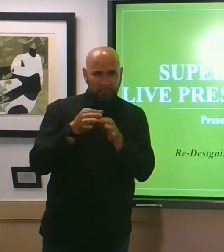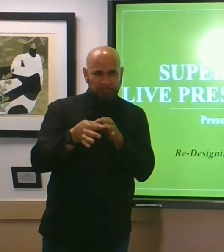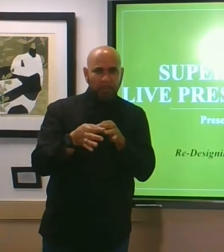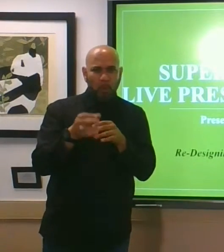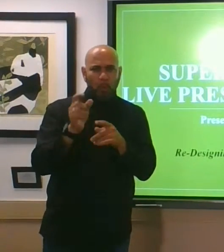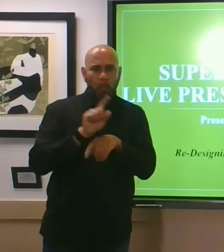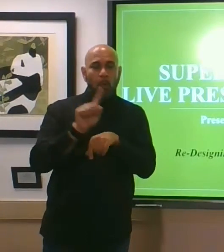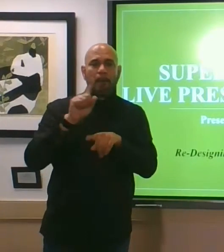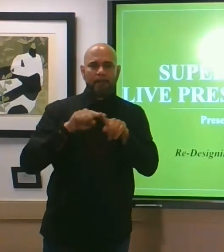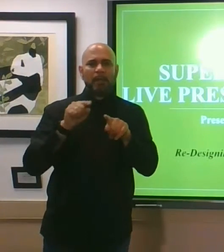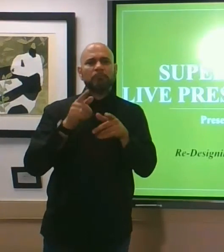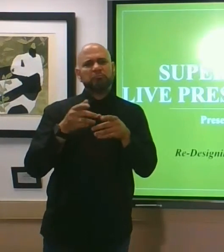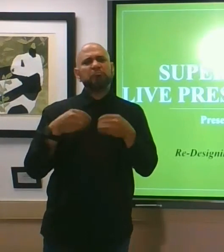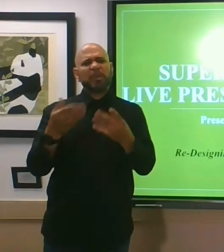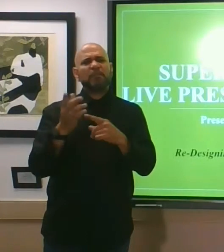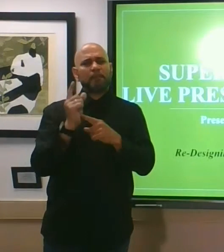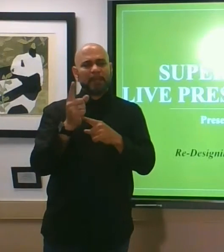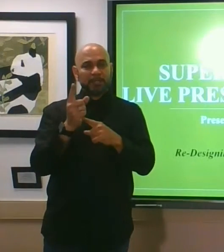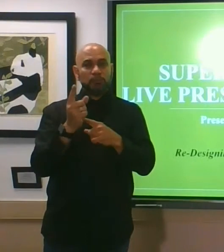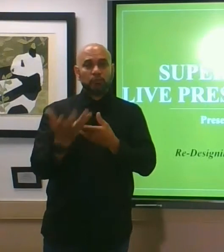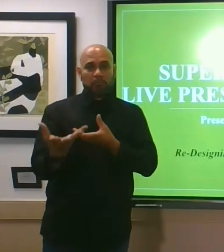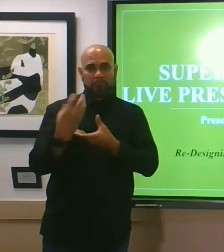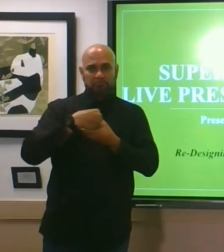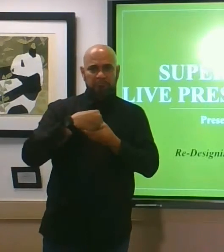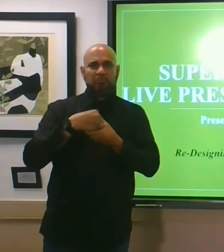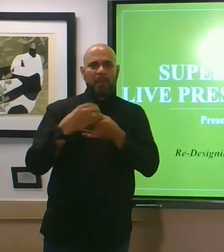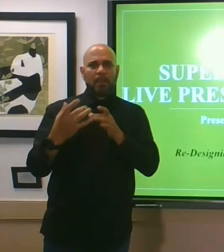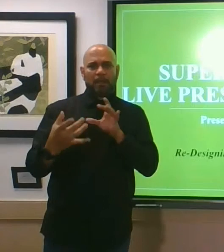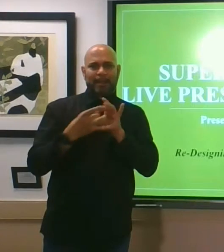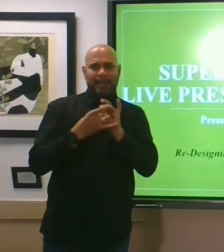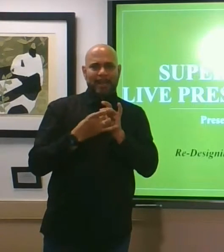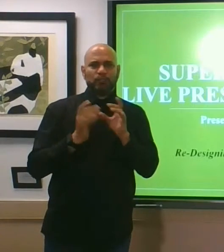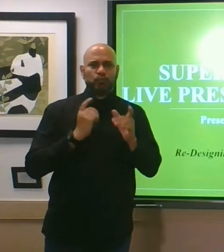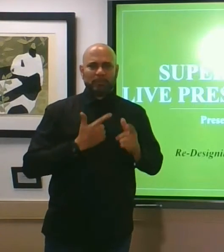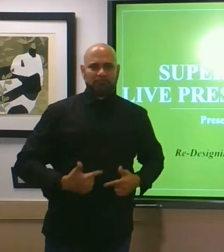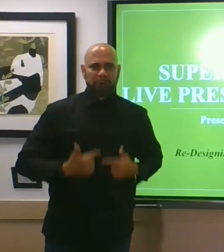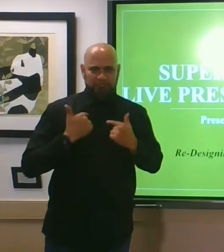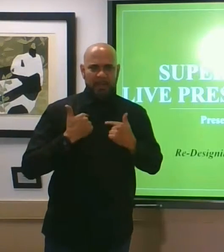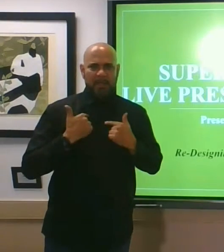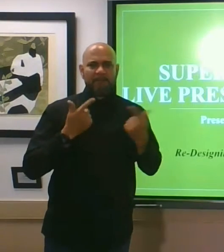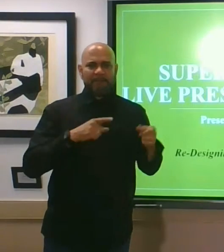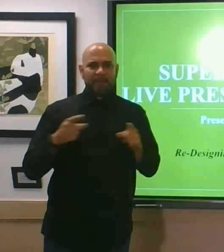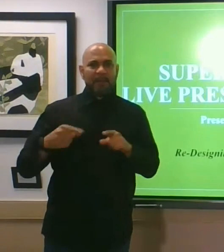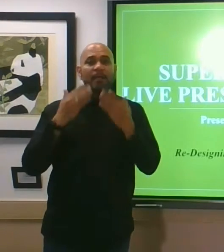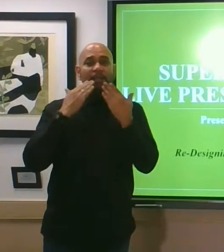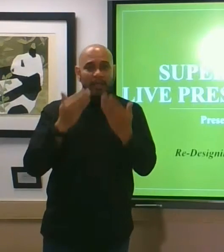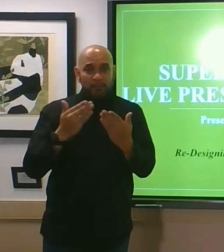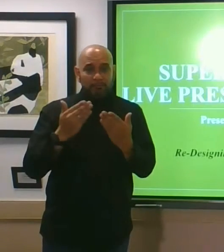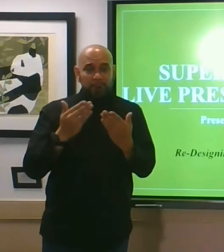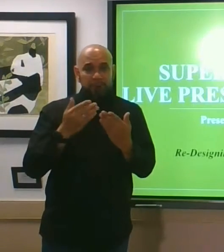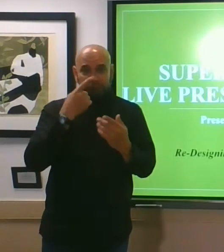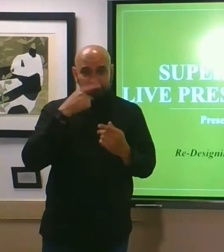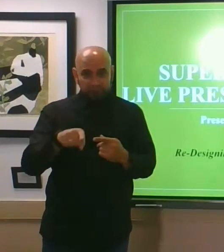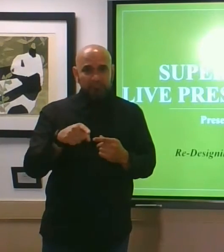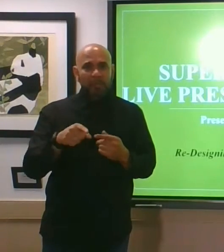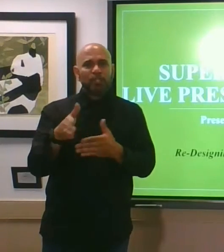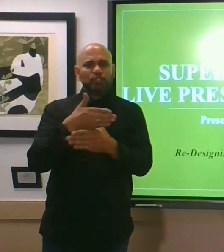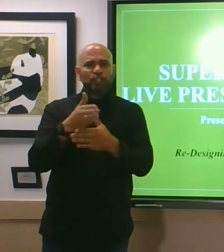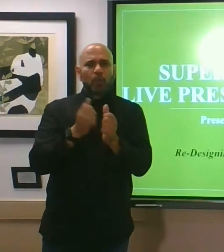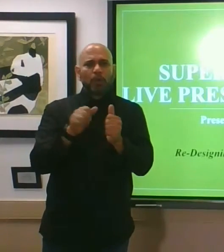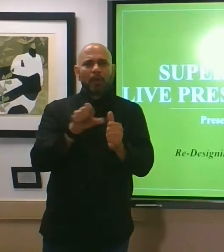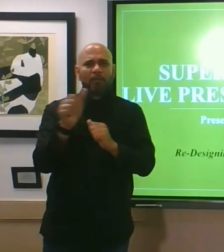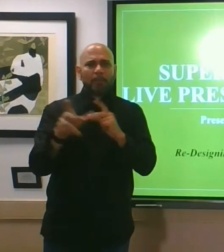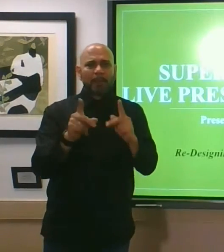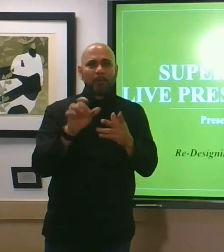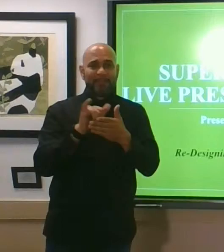so to participate and connect to this live event so thank you i'd like you if you will share with others that